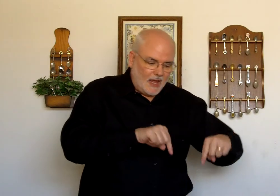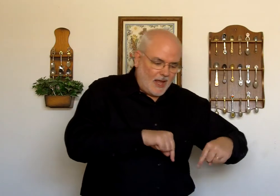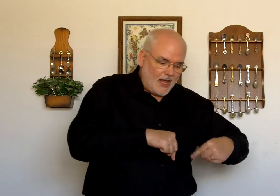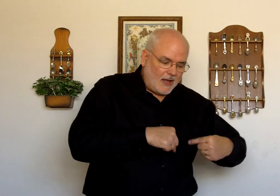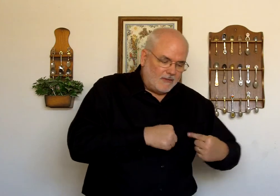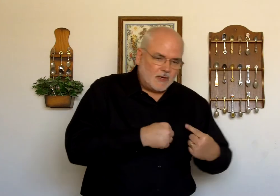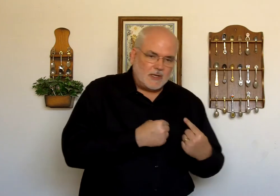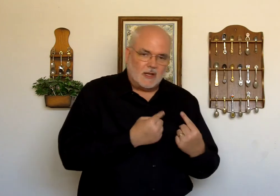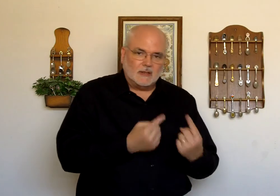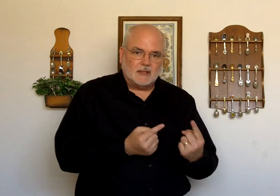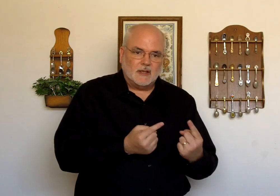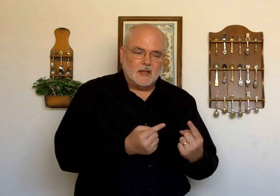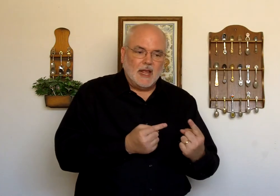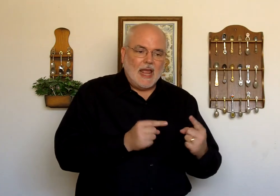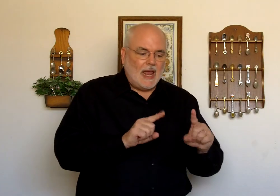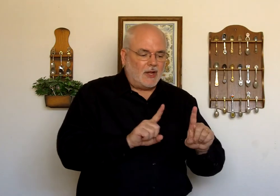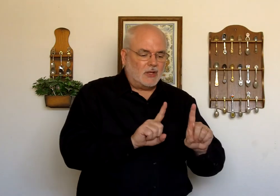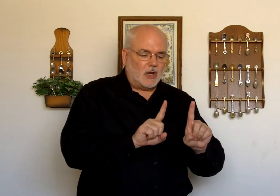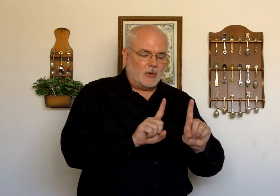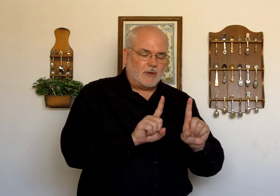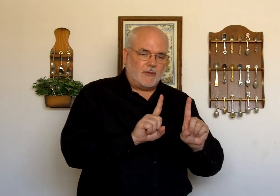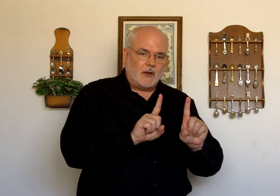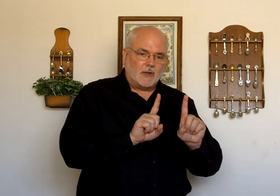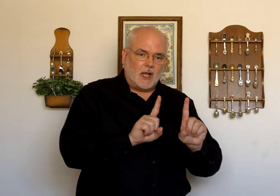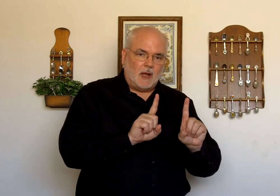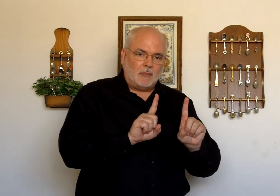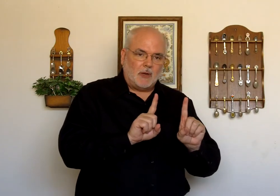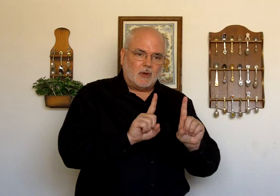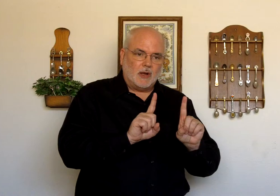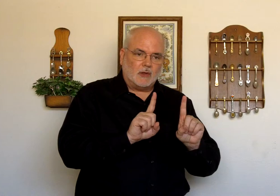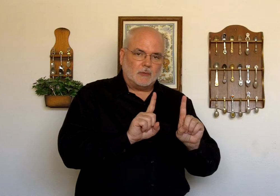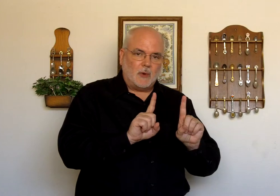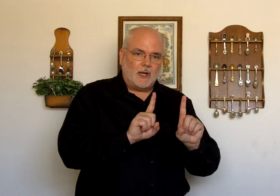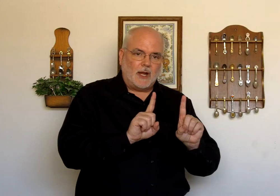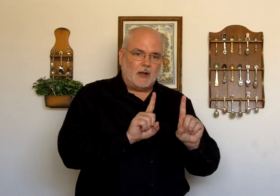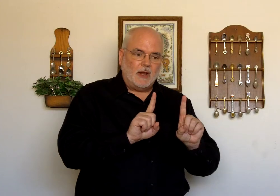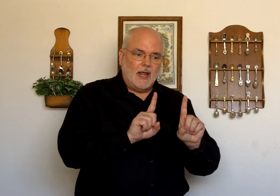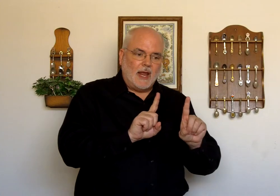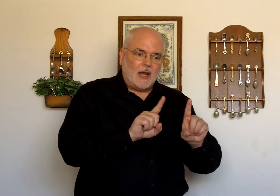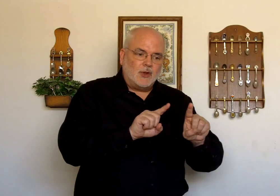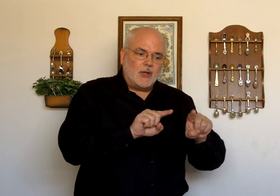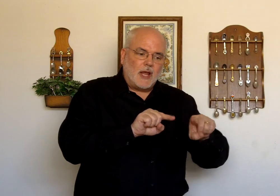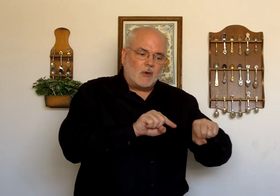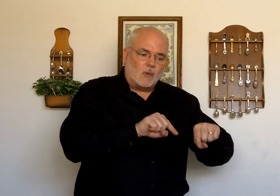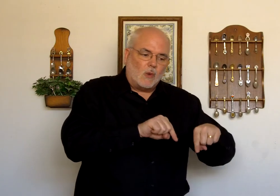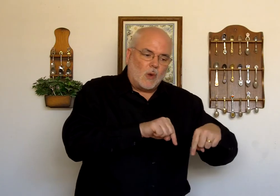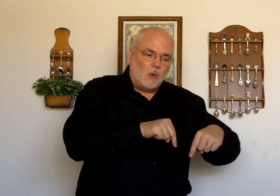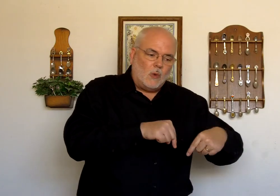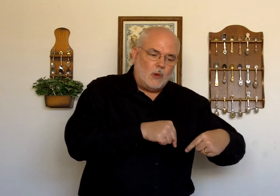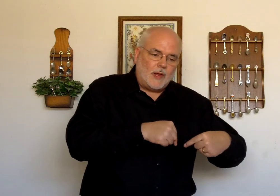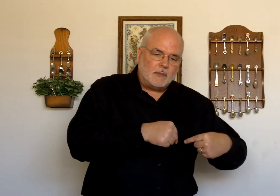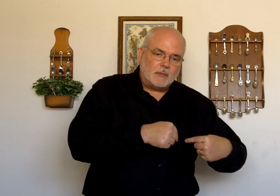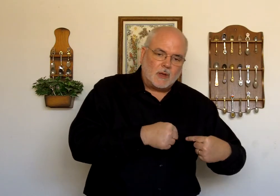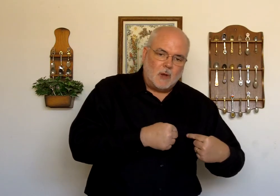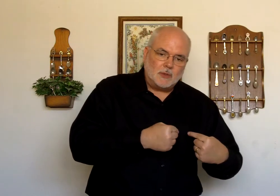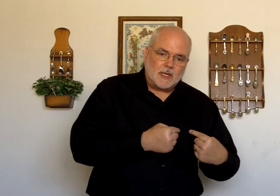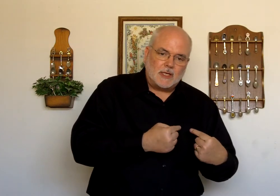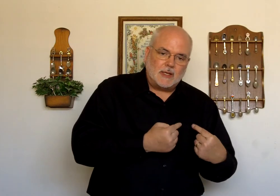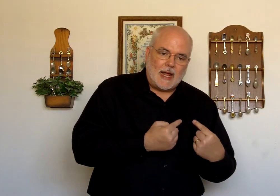Ever since. And you start with your fingers up. Knuckles pointed out. And you just kind of roll them. Almost like you did the